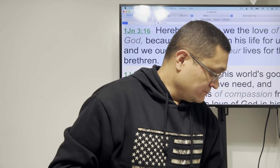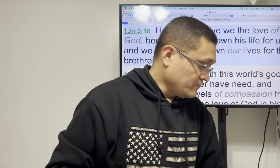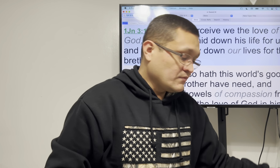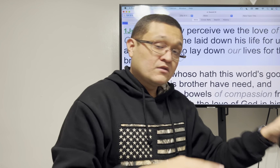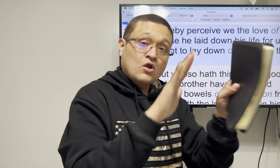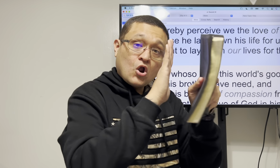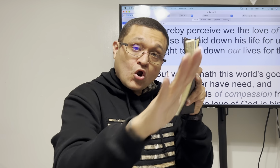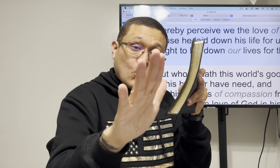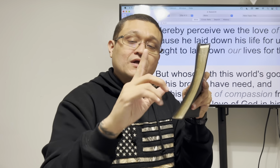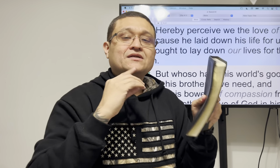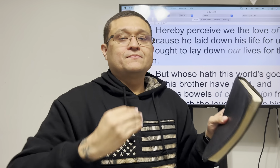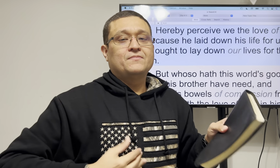connected